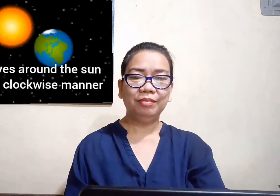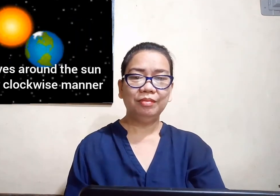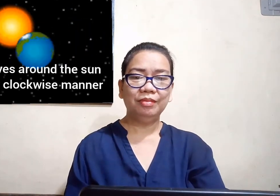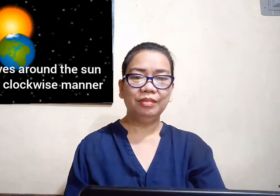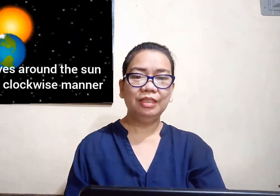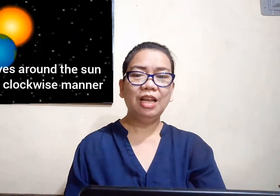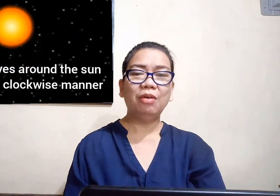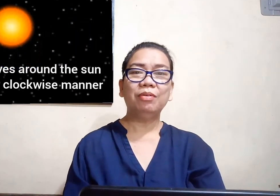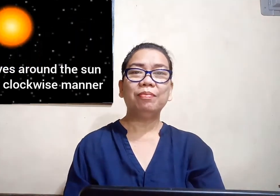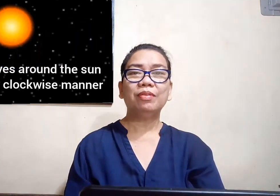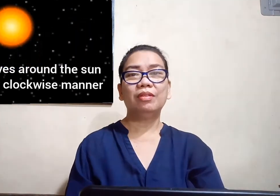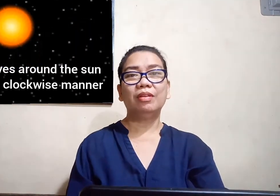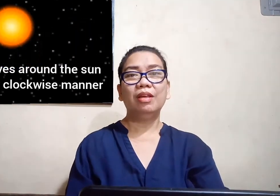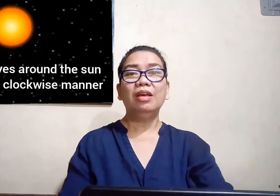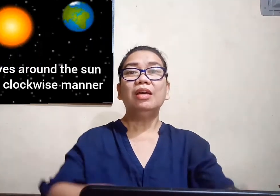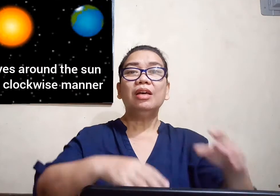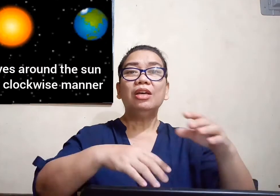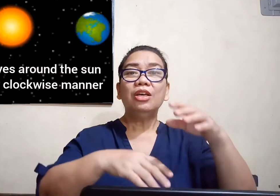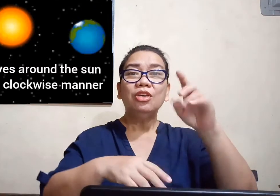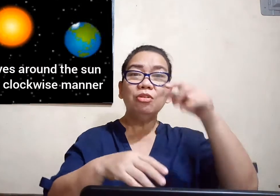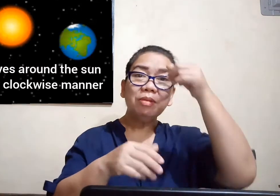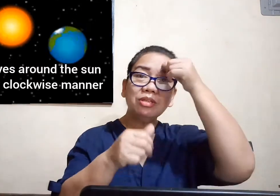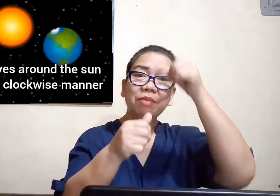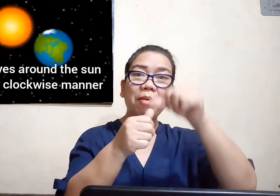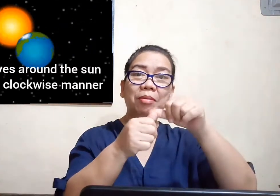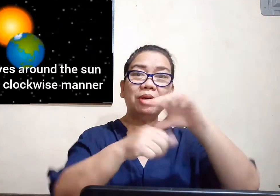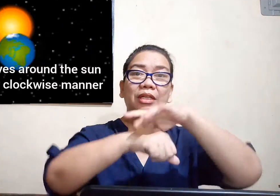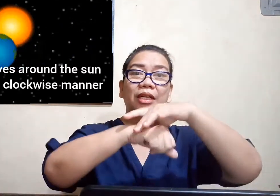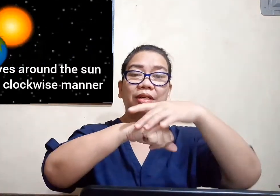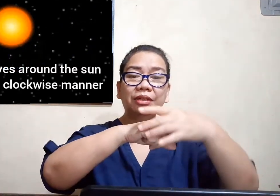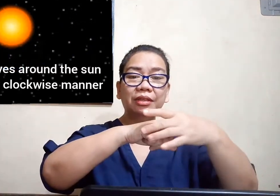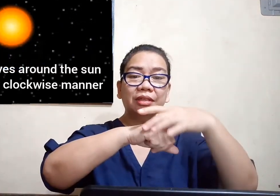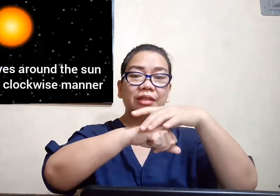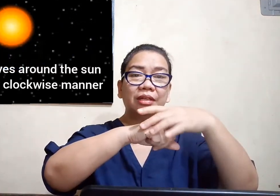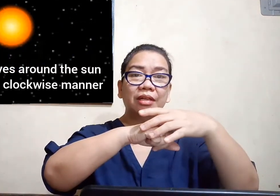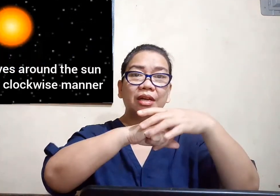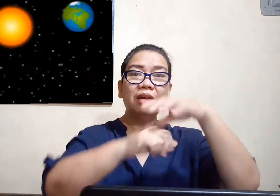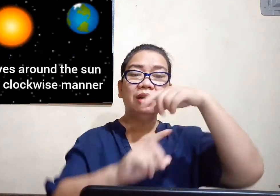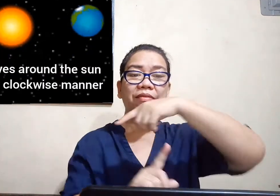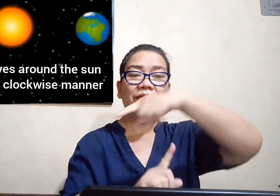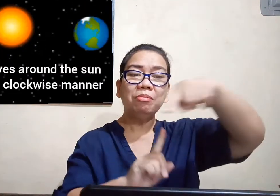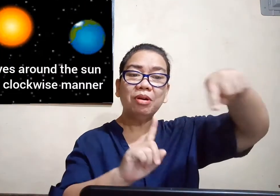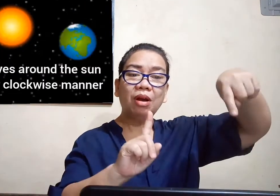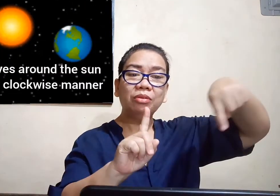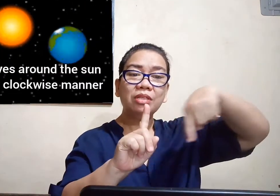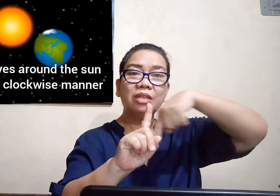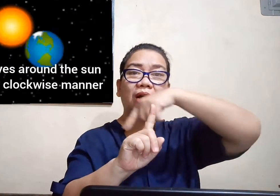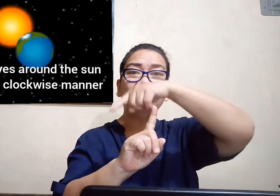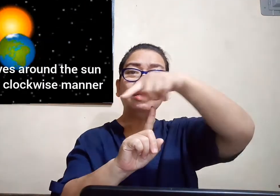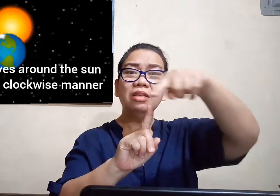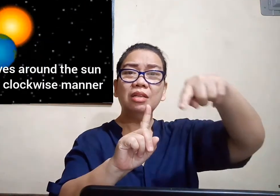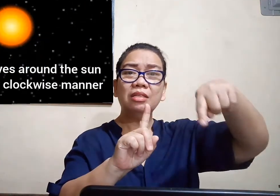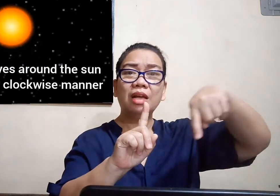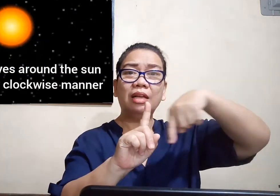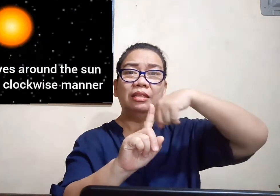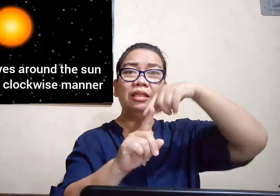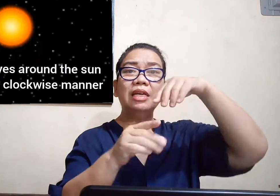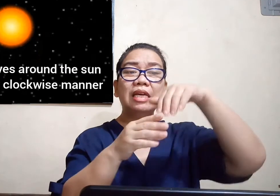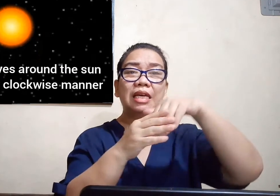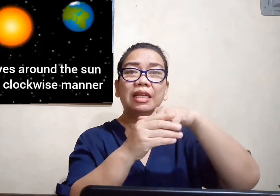now you must remember that Earth revolve around the Sun Sun in